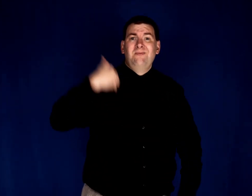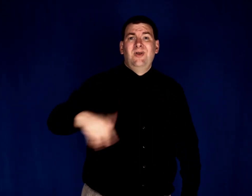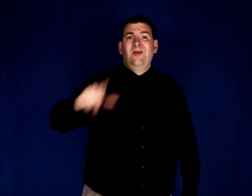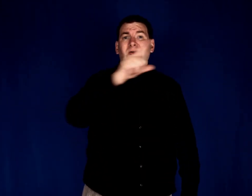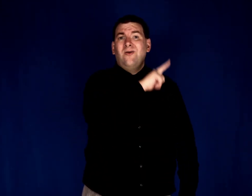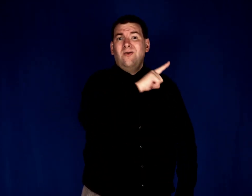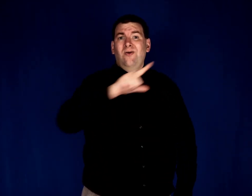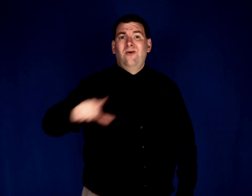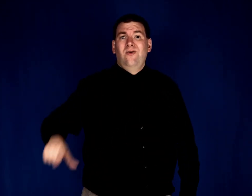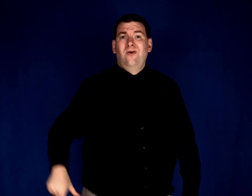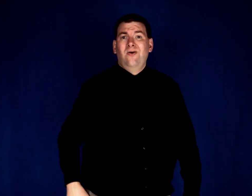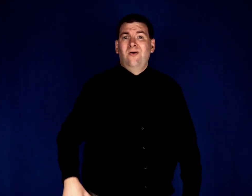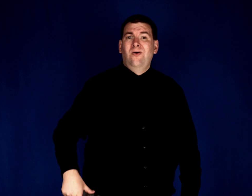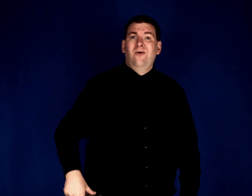sheltered me, Lord.